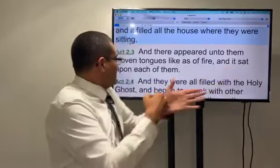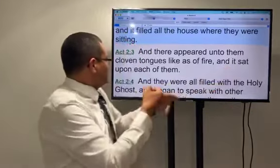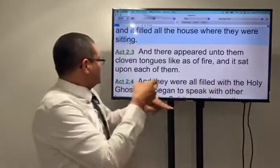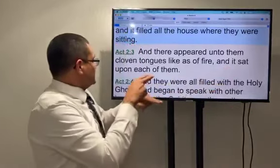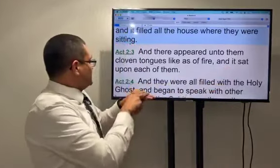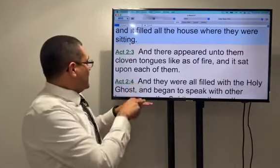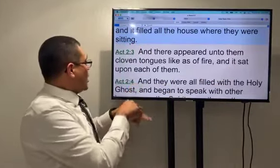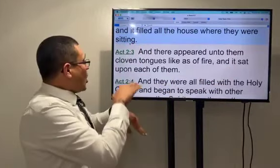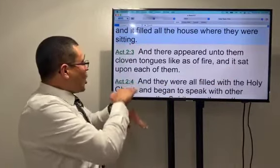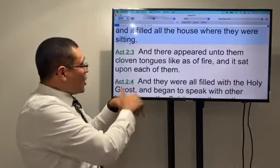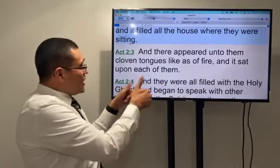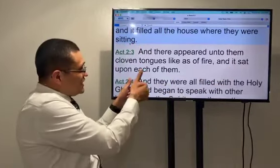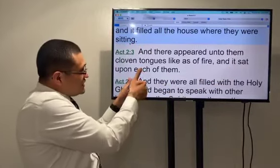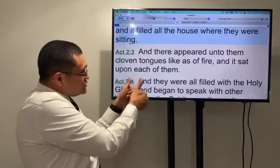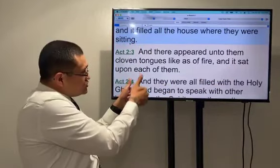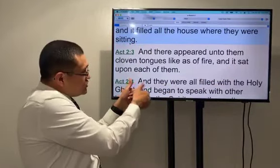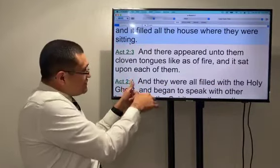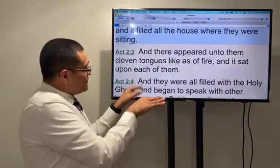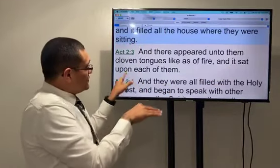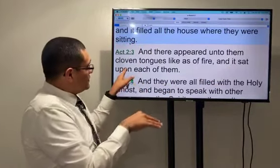and it set upon each of them